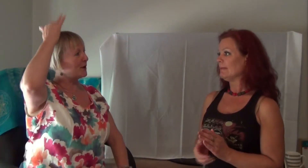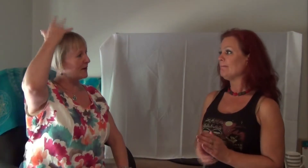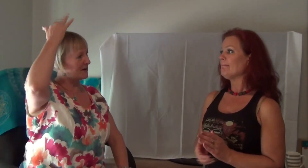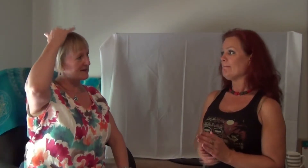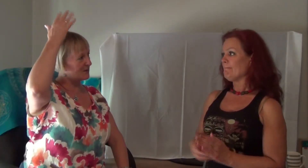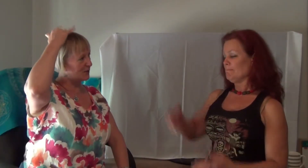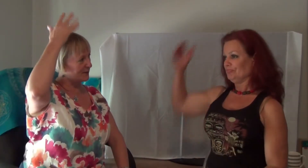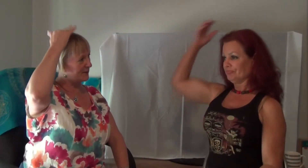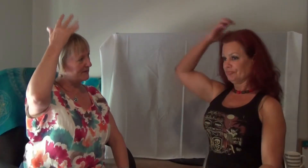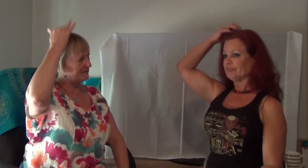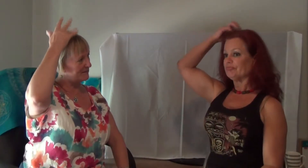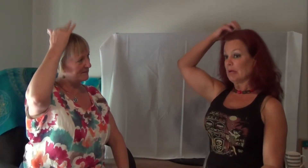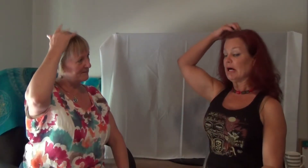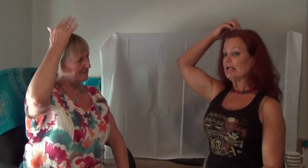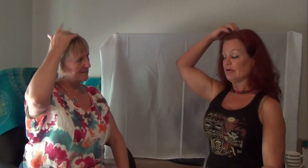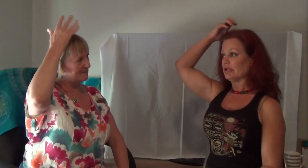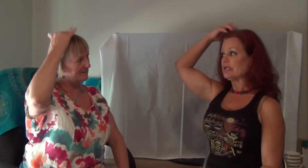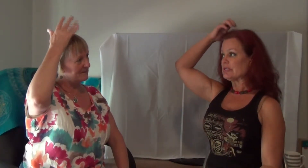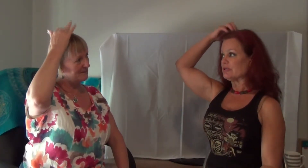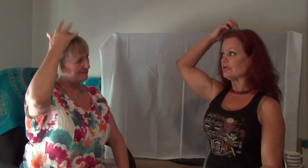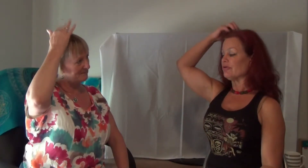heard it is the truth. My body heard it was the truth.